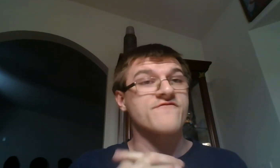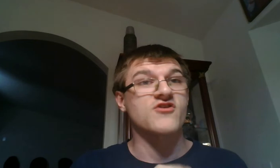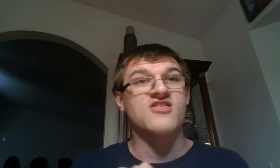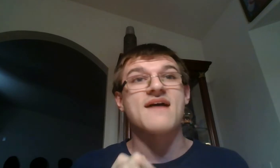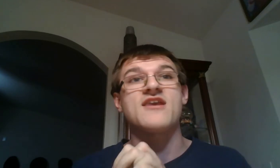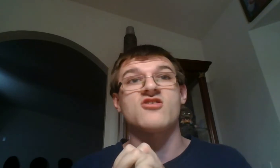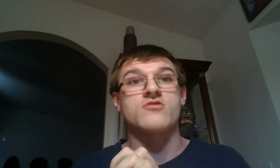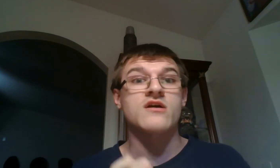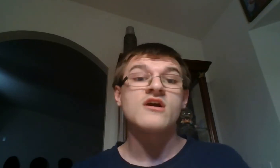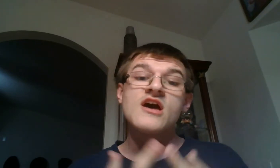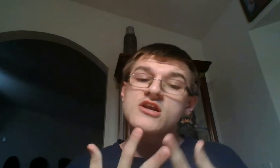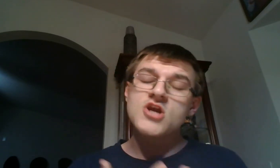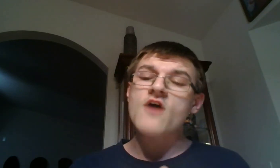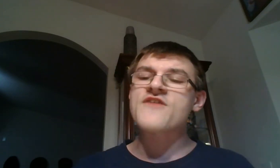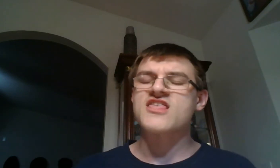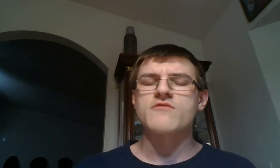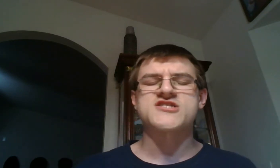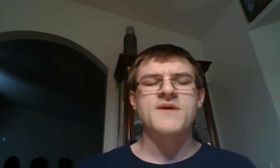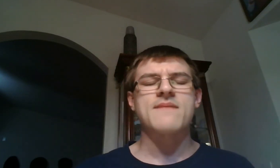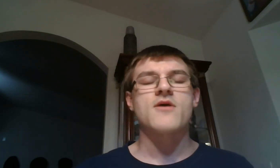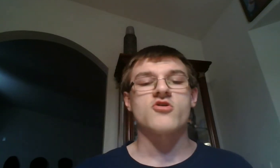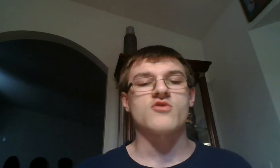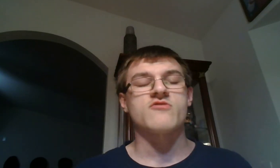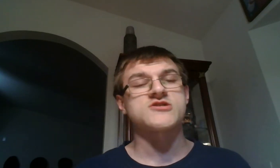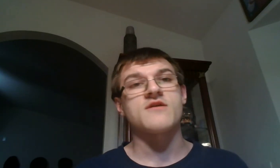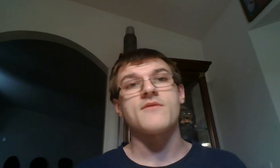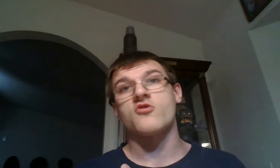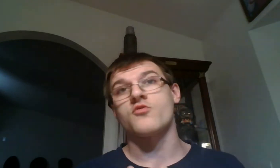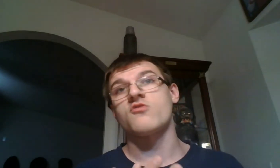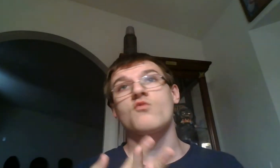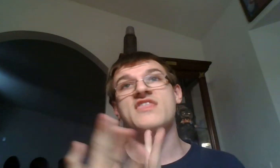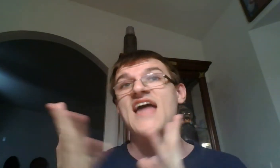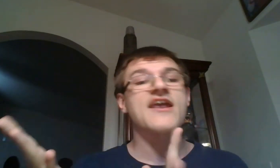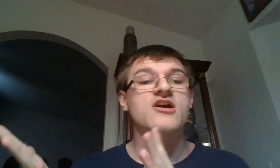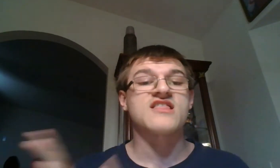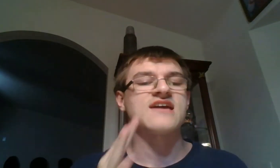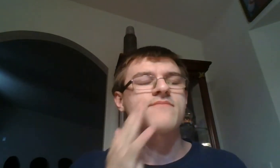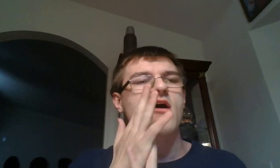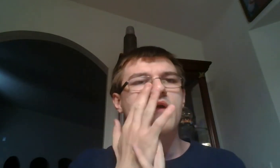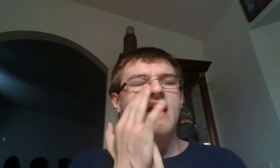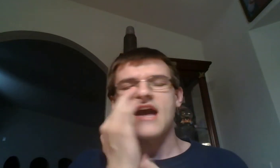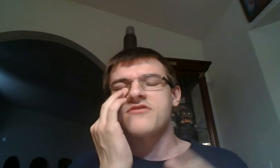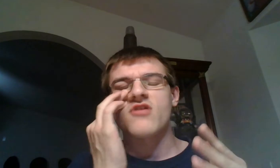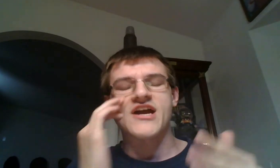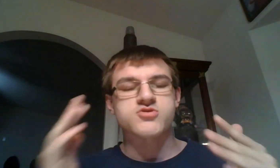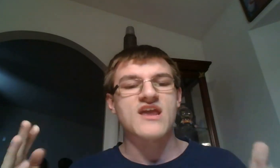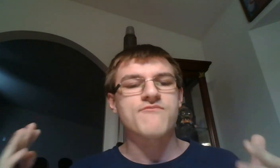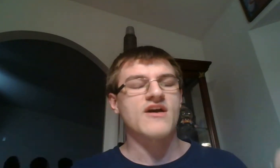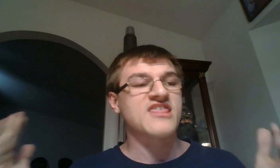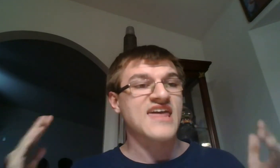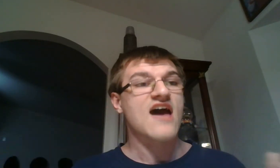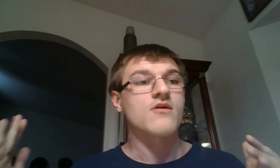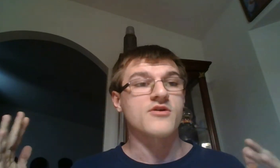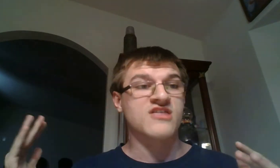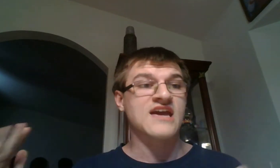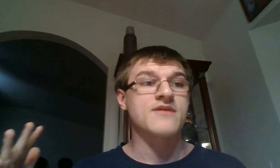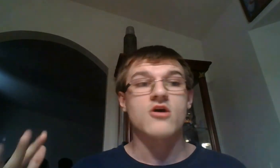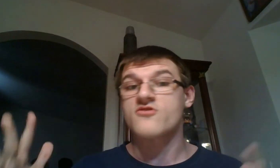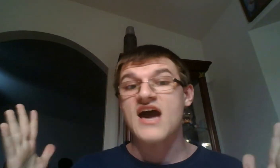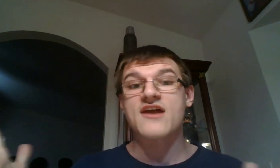first time in his career. No offense to Richard Petty Motorsports. Richard Petty Motorsports was not a good team though. And they're like a 20 place caliber team. You know, they're not a